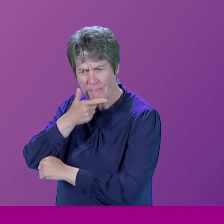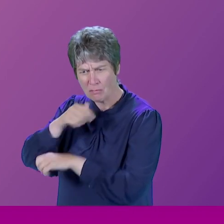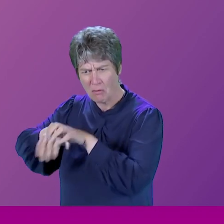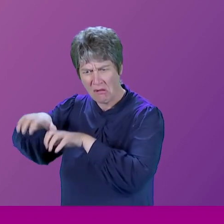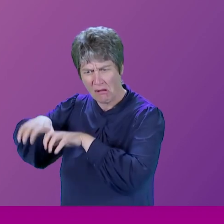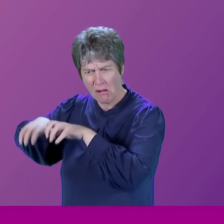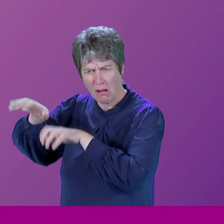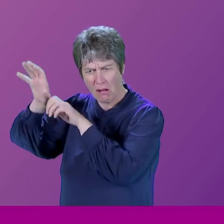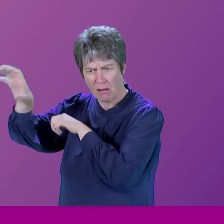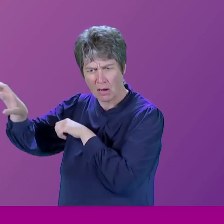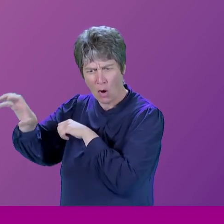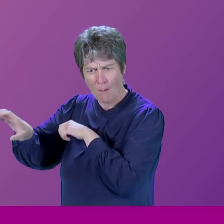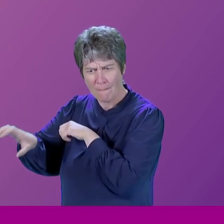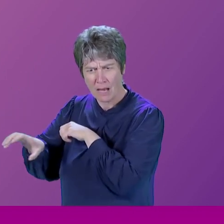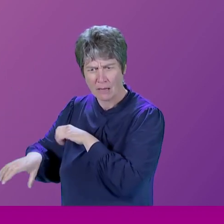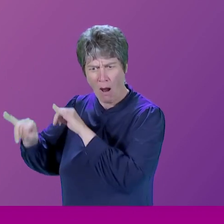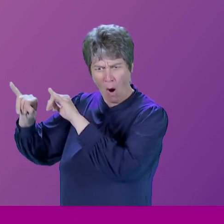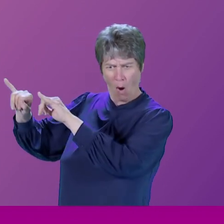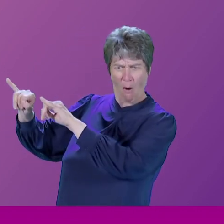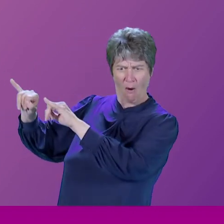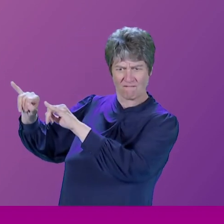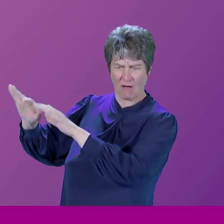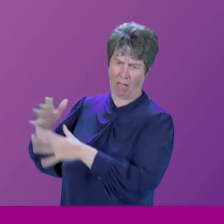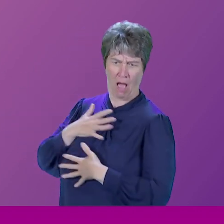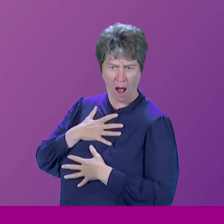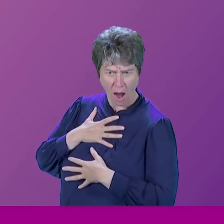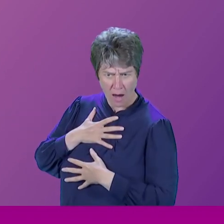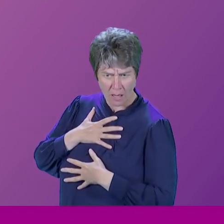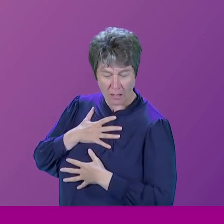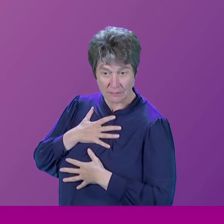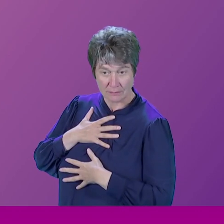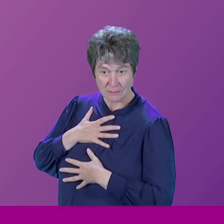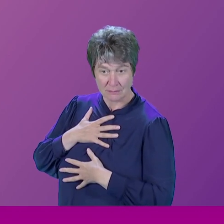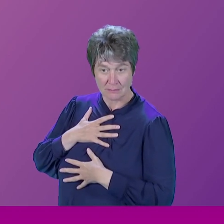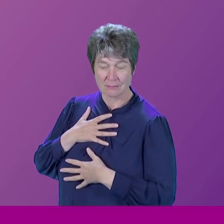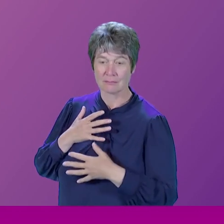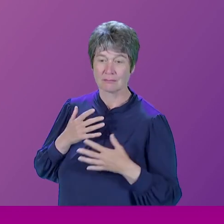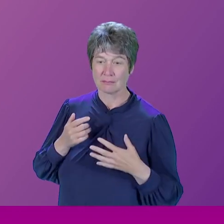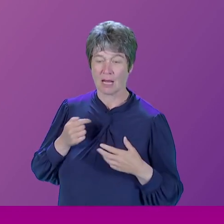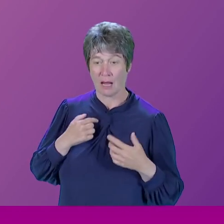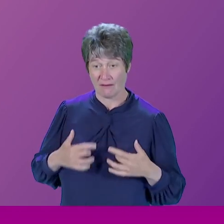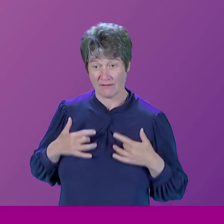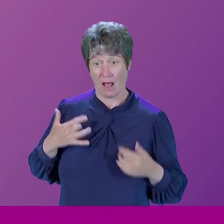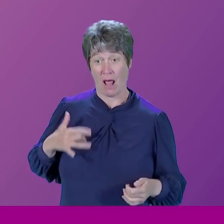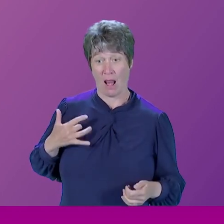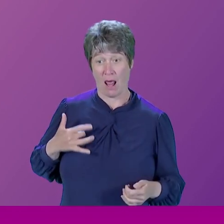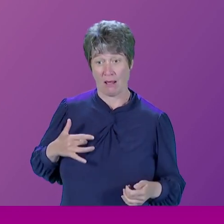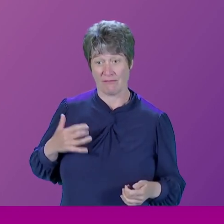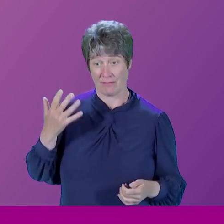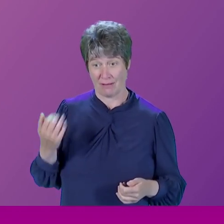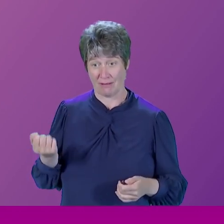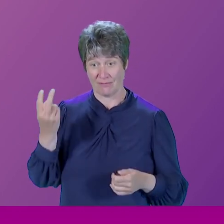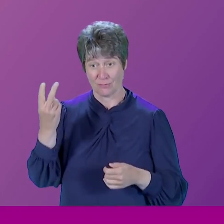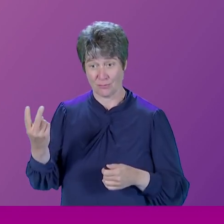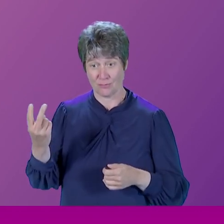about everyone else, it's just appalling. I mean, the two situations in life where somehow civilisation